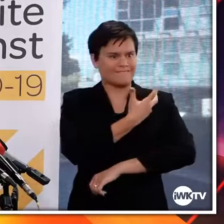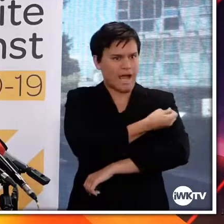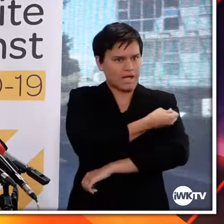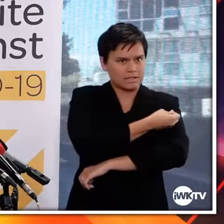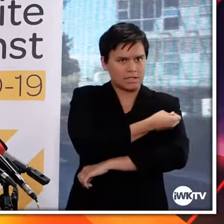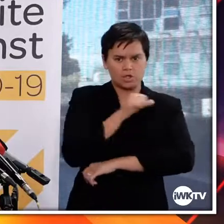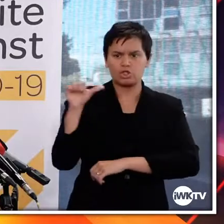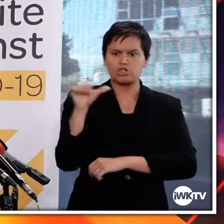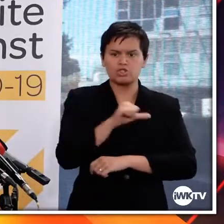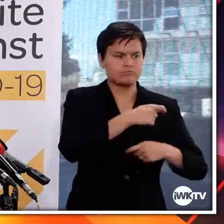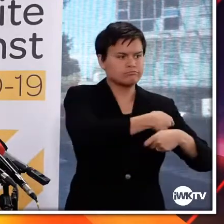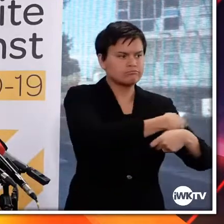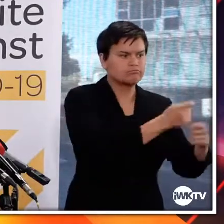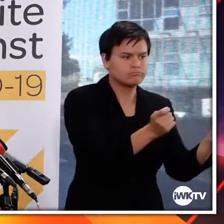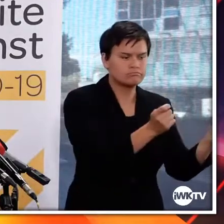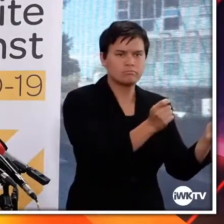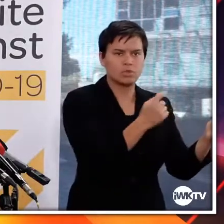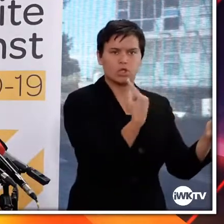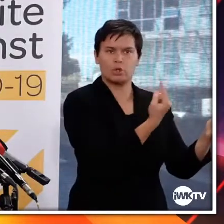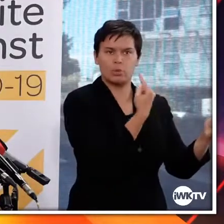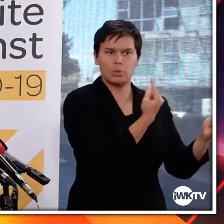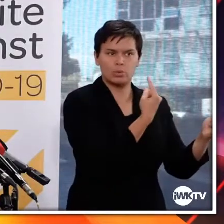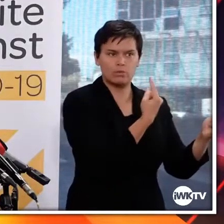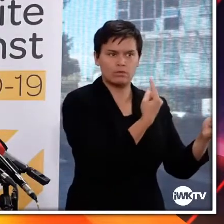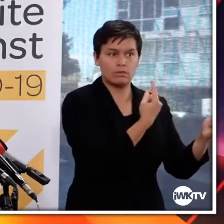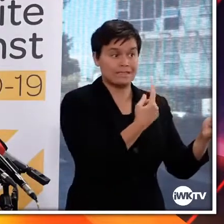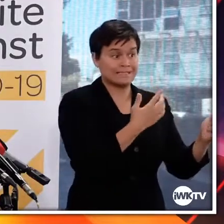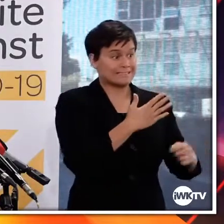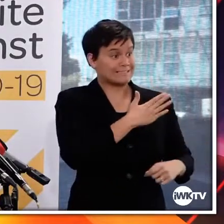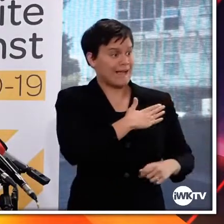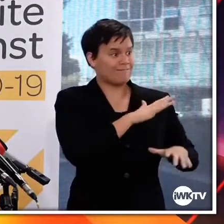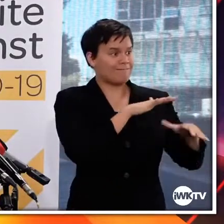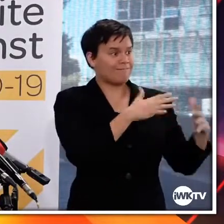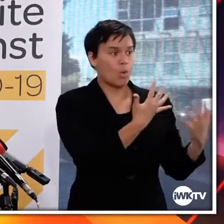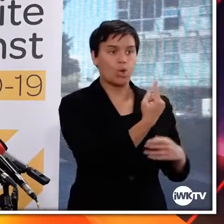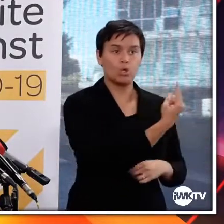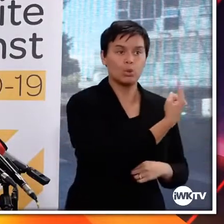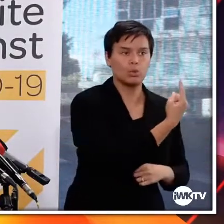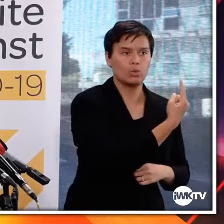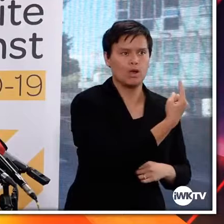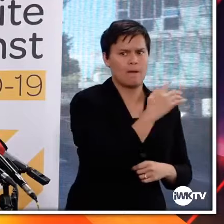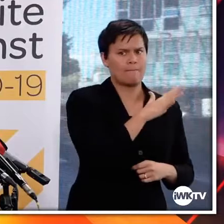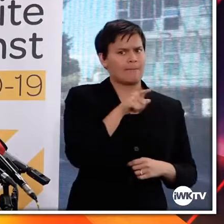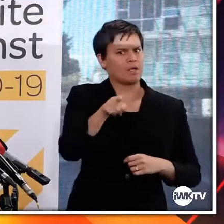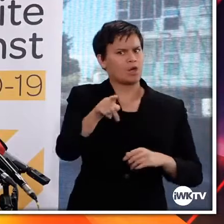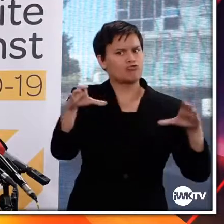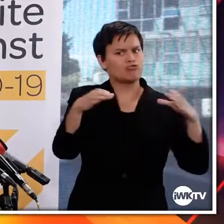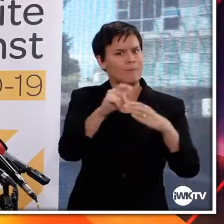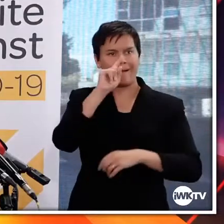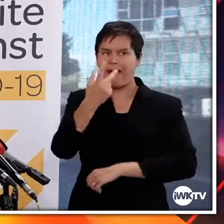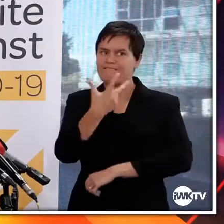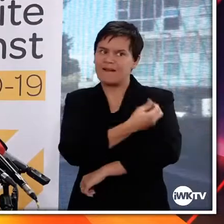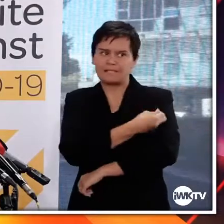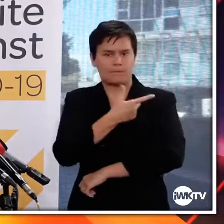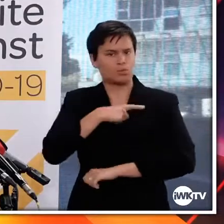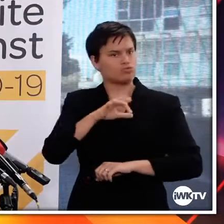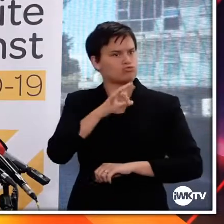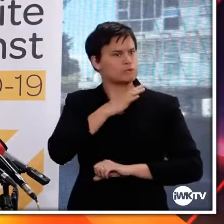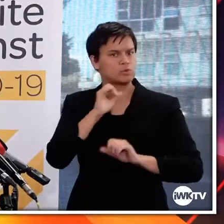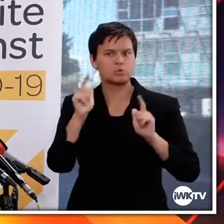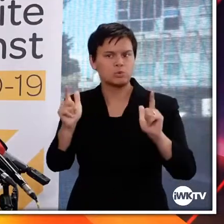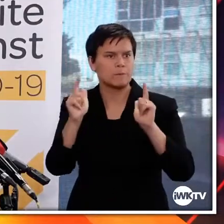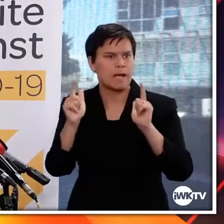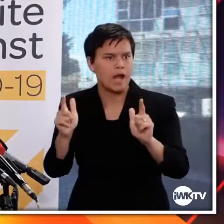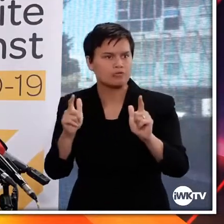populations it is most suitable for and the conditions in which it should be used, this particular Pfizer vaccine, vaccine, and further announcements will be made on that